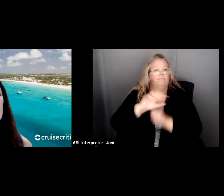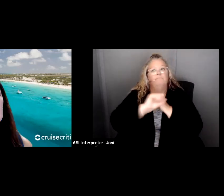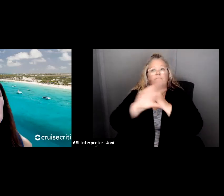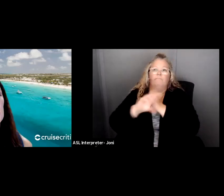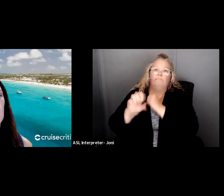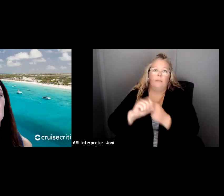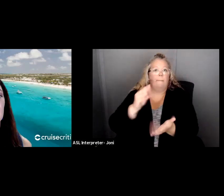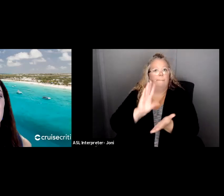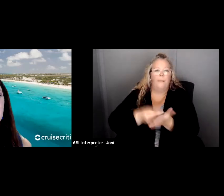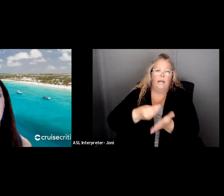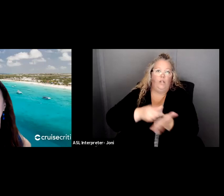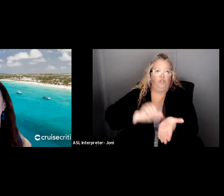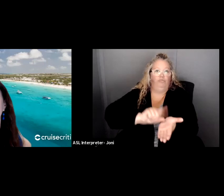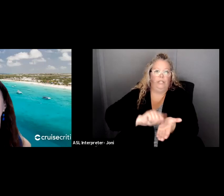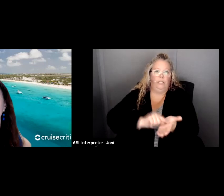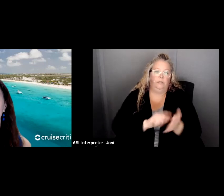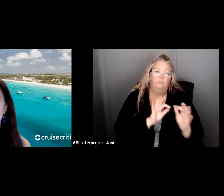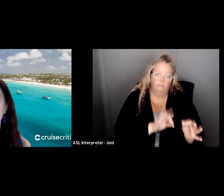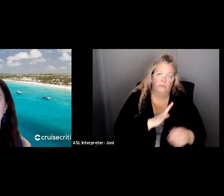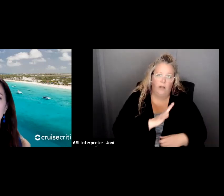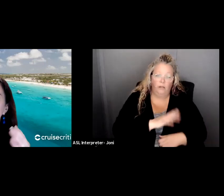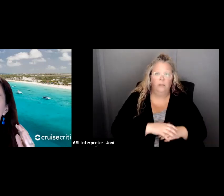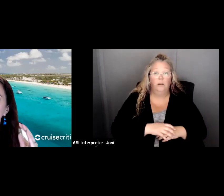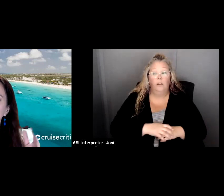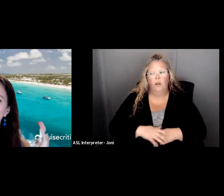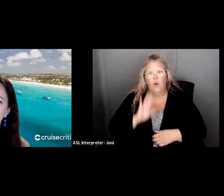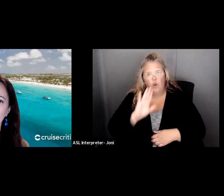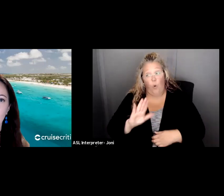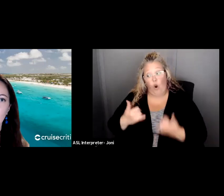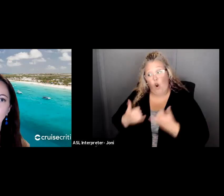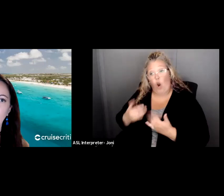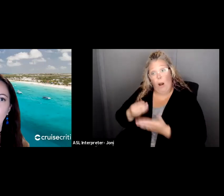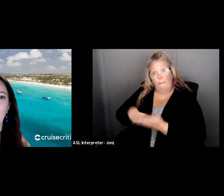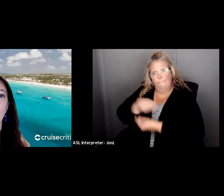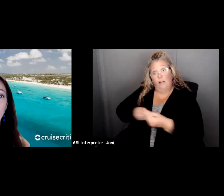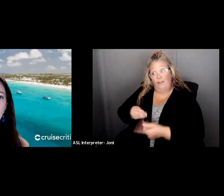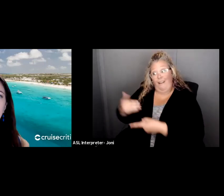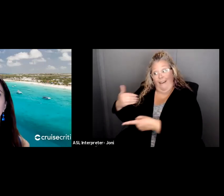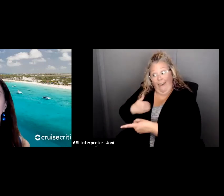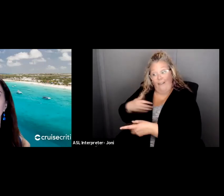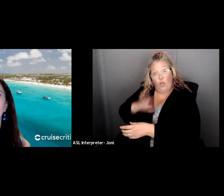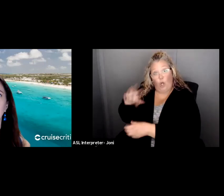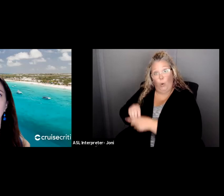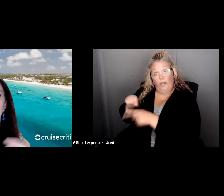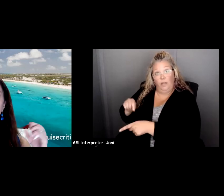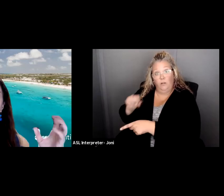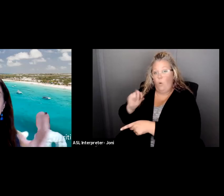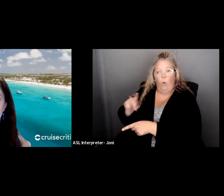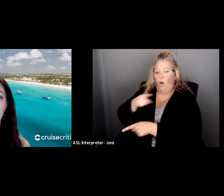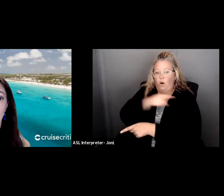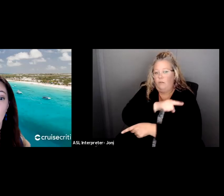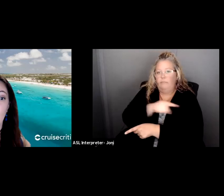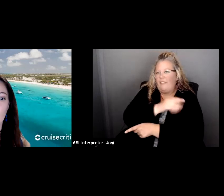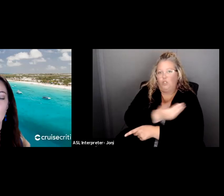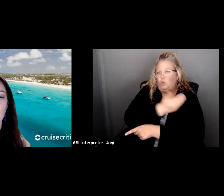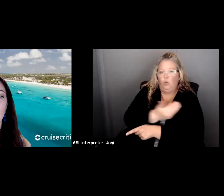Does your current budget contain any of the projected costs? That way you'll know if you need to add another line item, or if you have to try to get